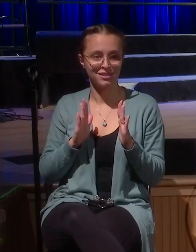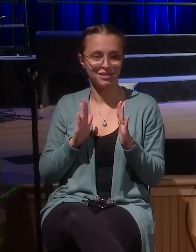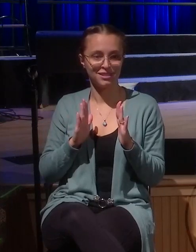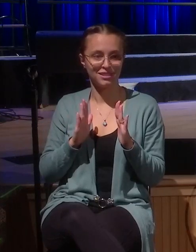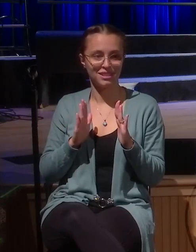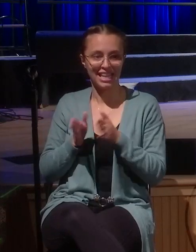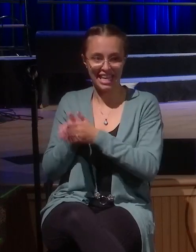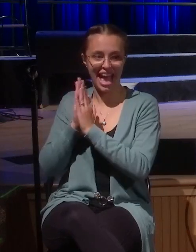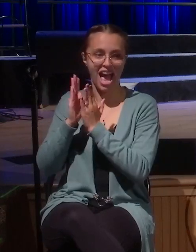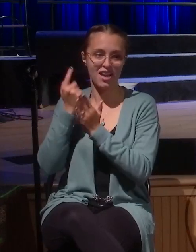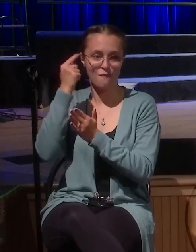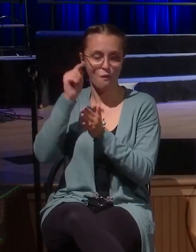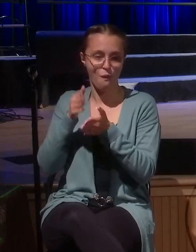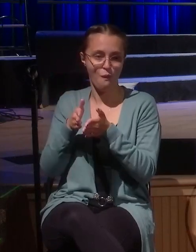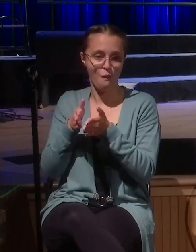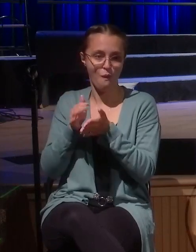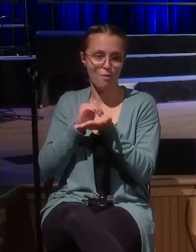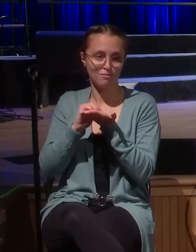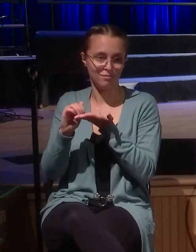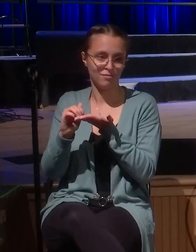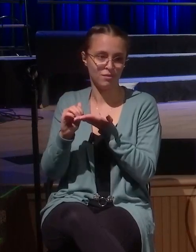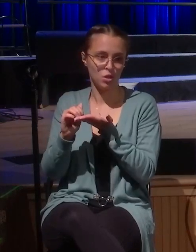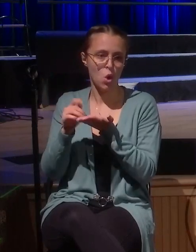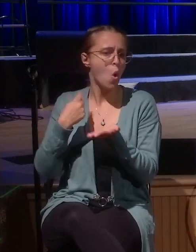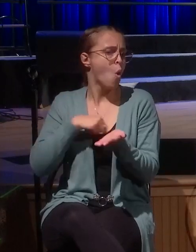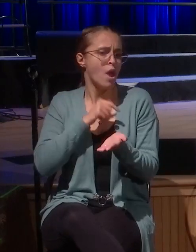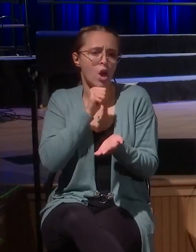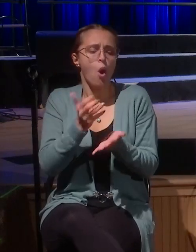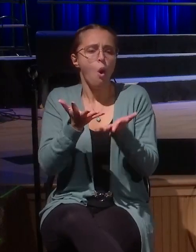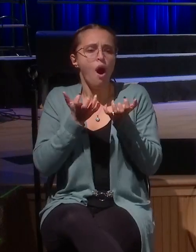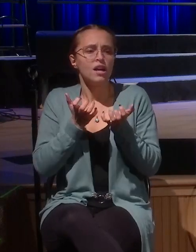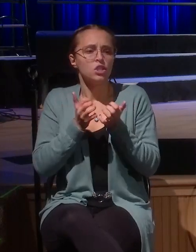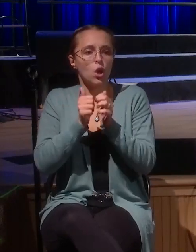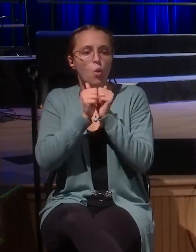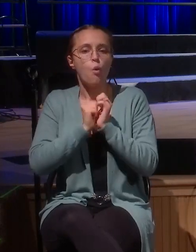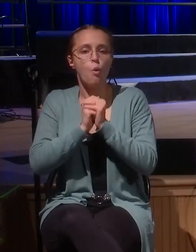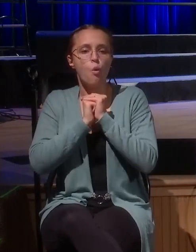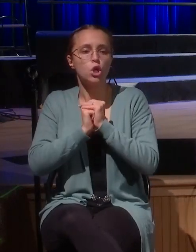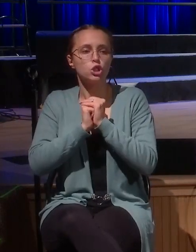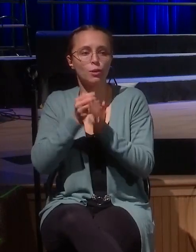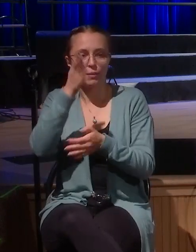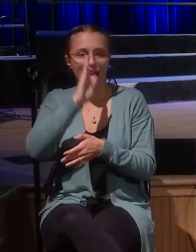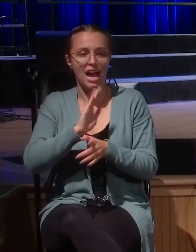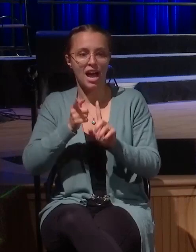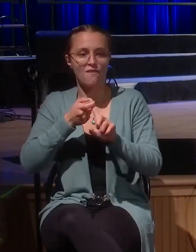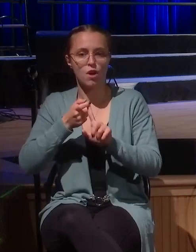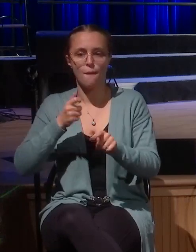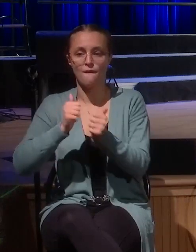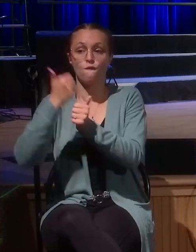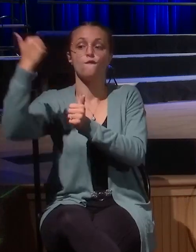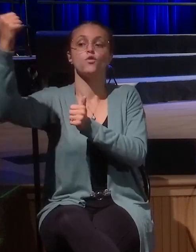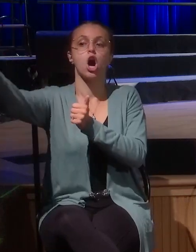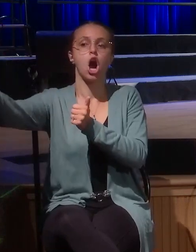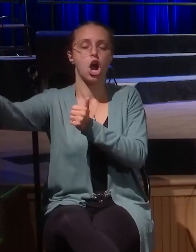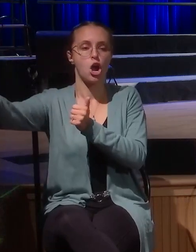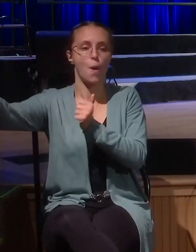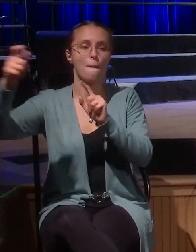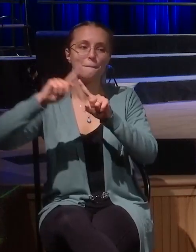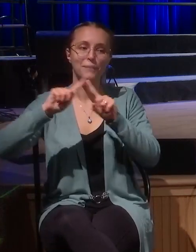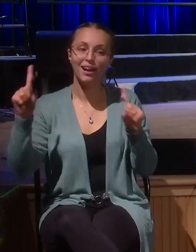and says, Lord, Lord, you're so good on Sunday but the rest of the week I'm kind of my own person. but rather we look at